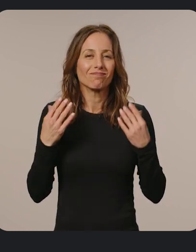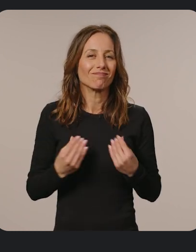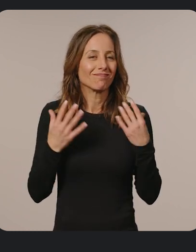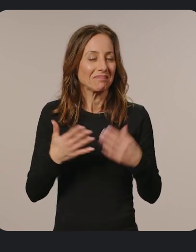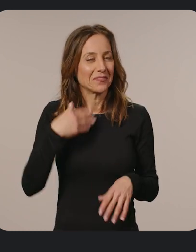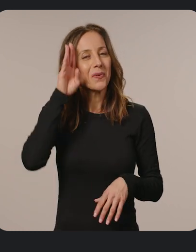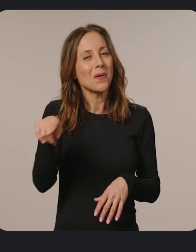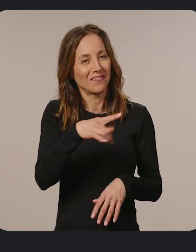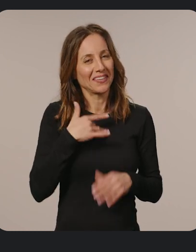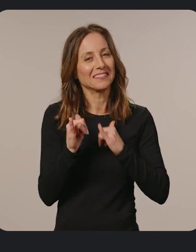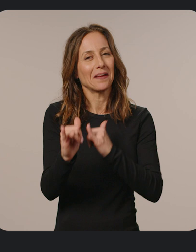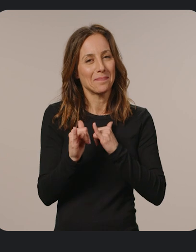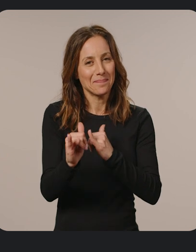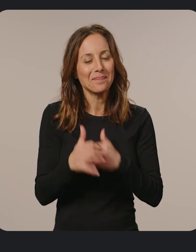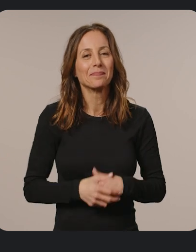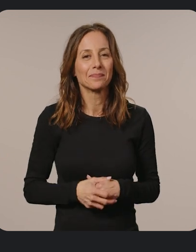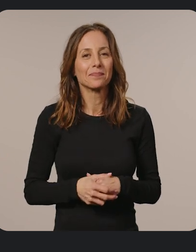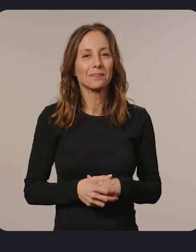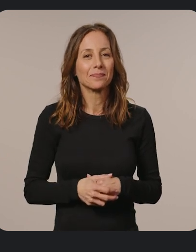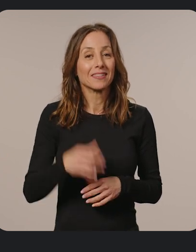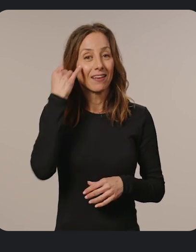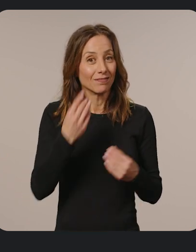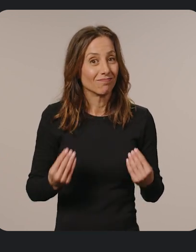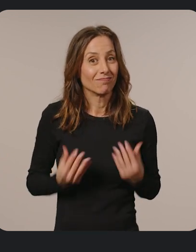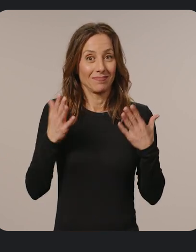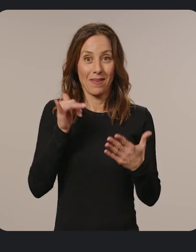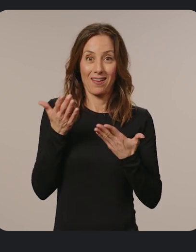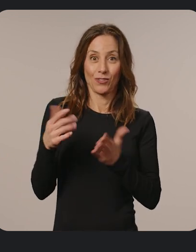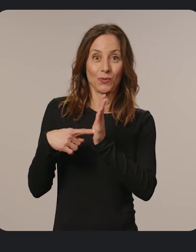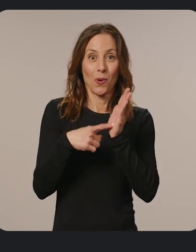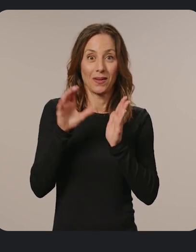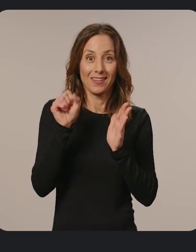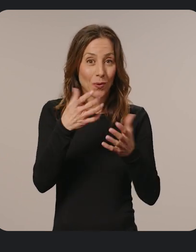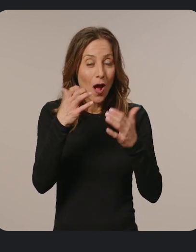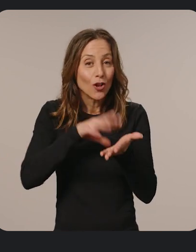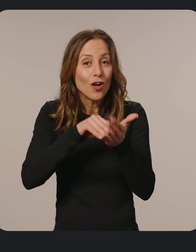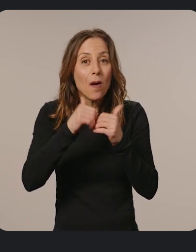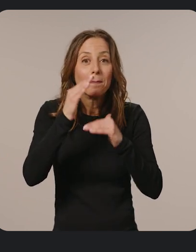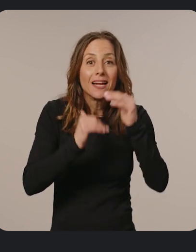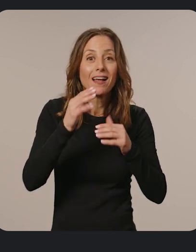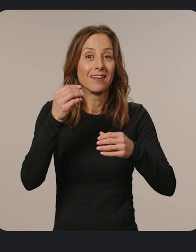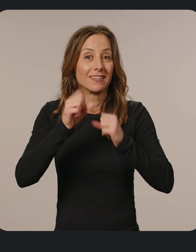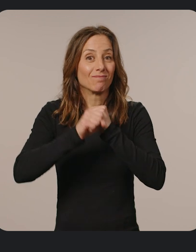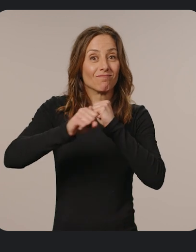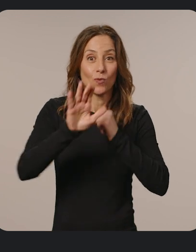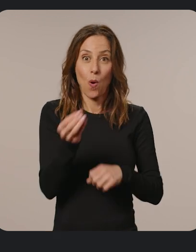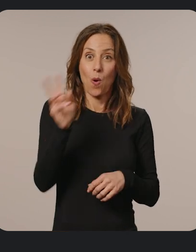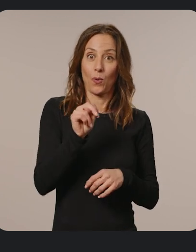many of you feel the same way. If you're inspired by the showcase and want to learn how to build and extend your own web apps,